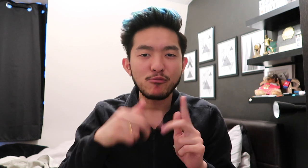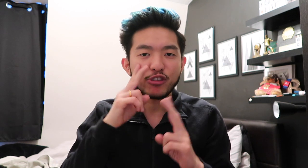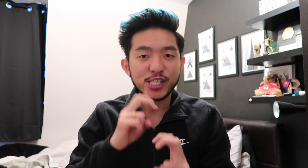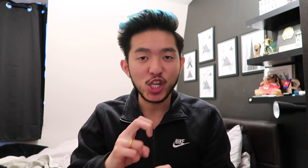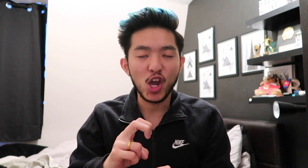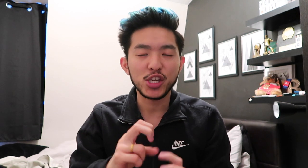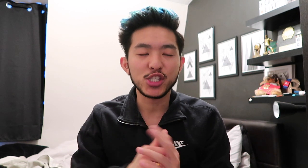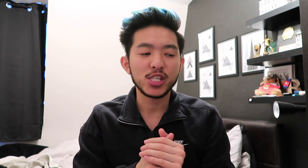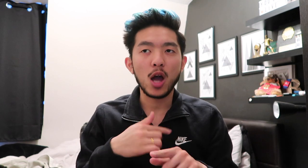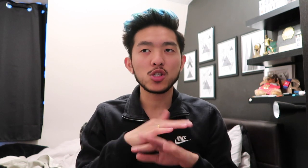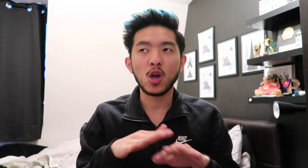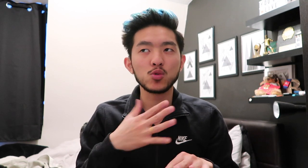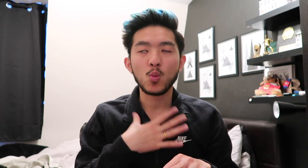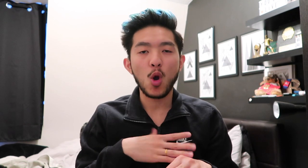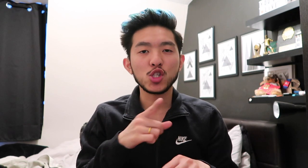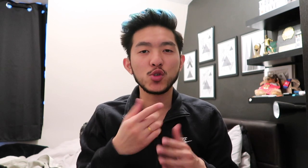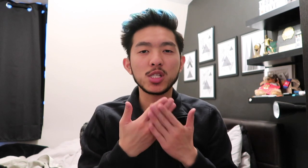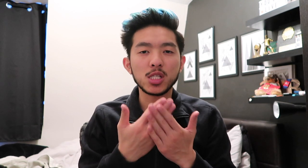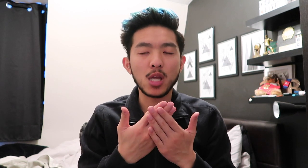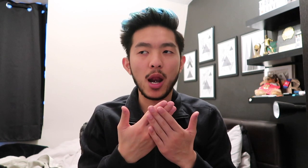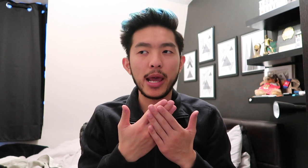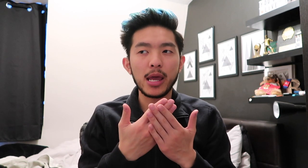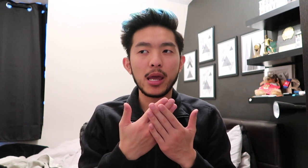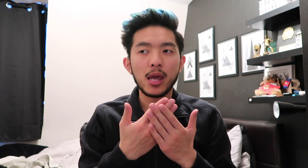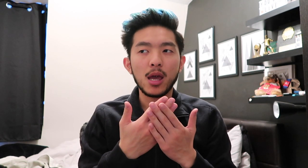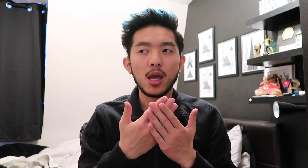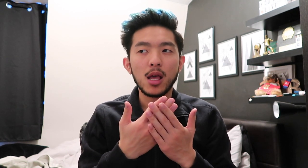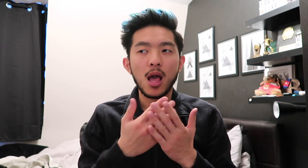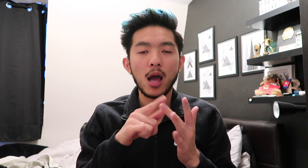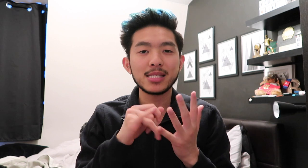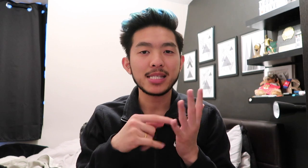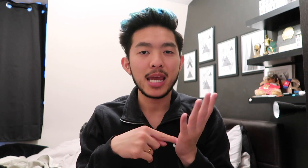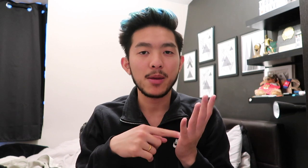visitors. I don't want to study my teeth.